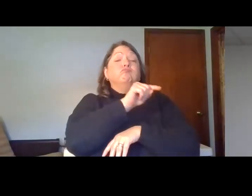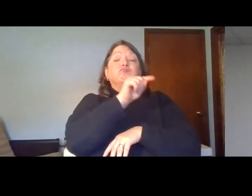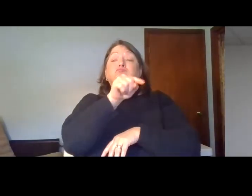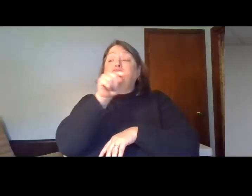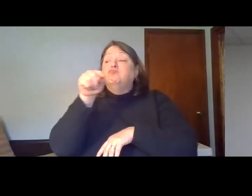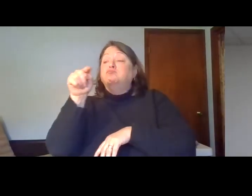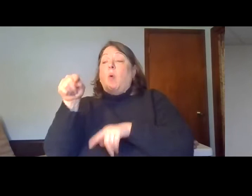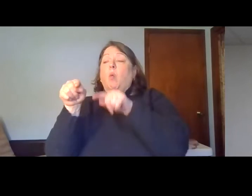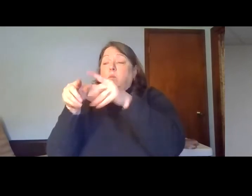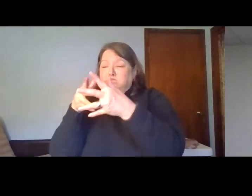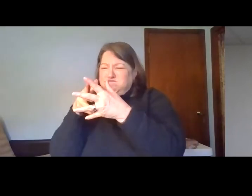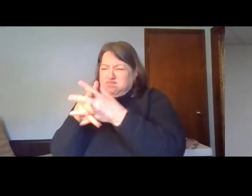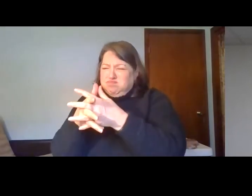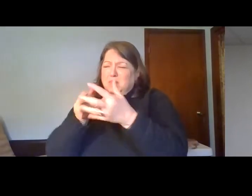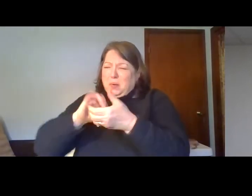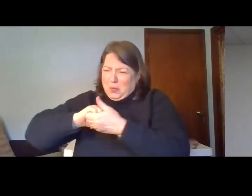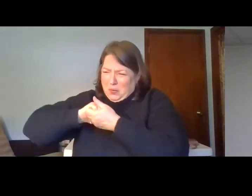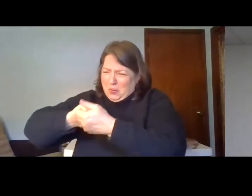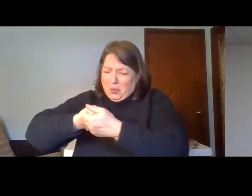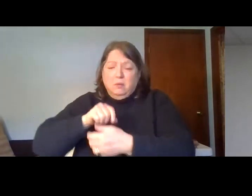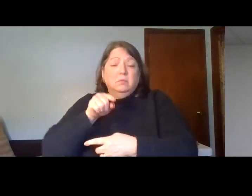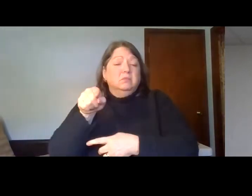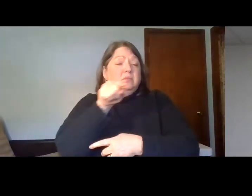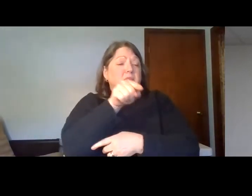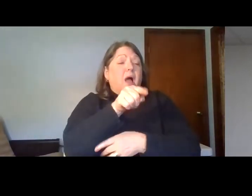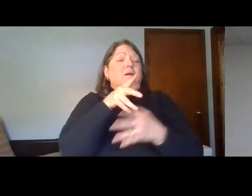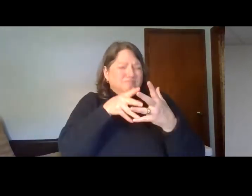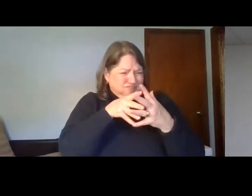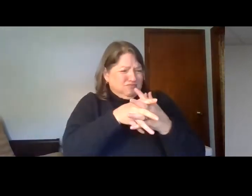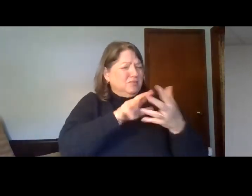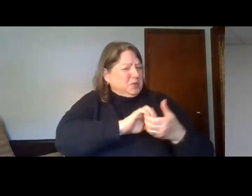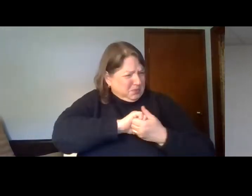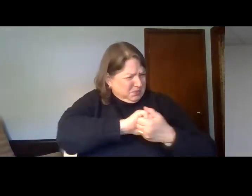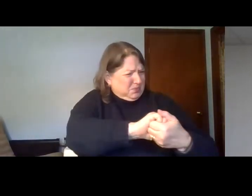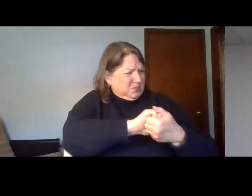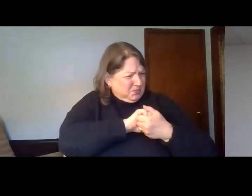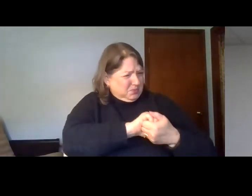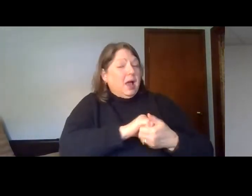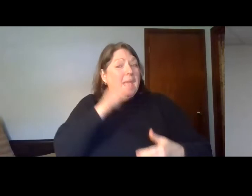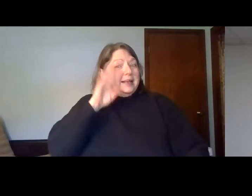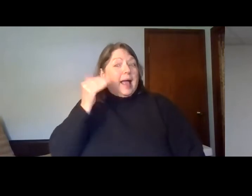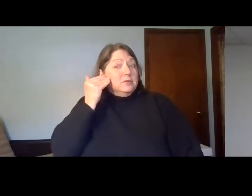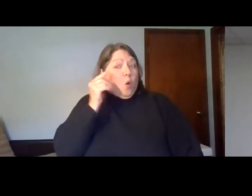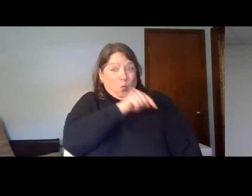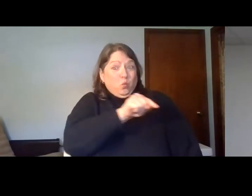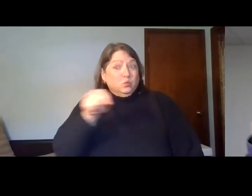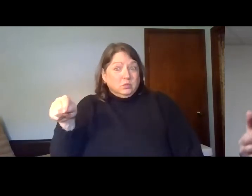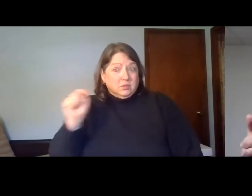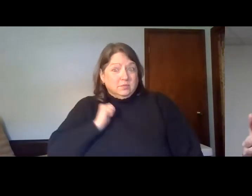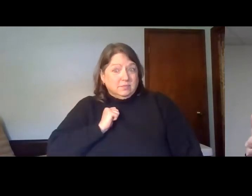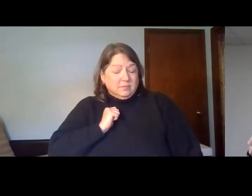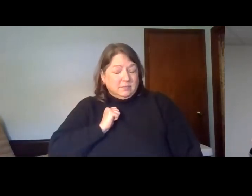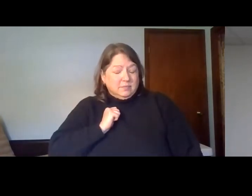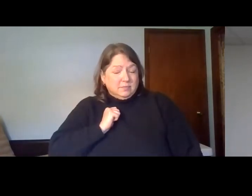man or woman that are trusting in him. And so the idea there is that in order to grow in our